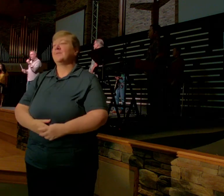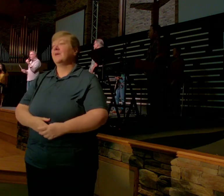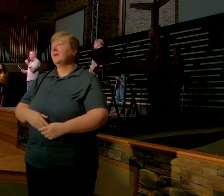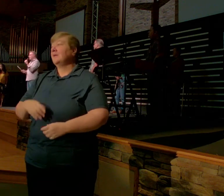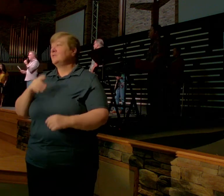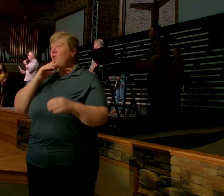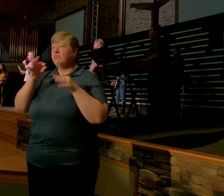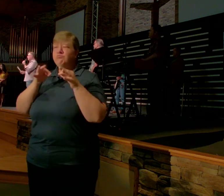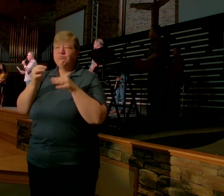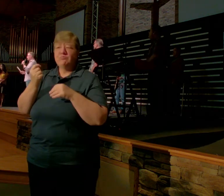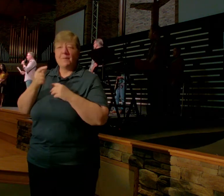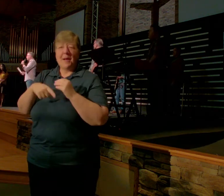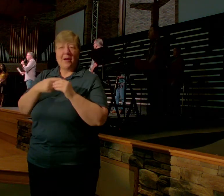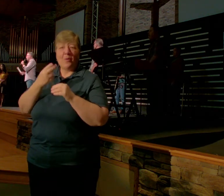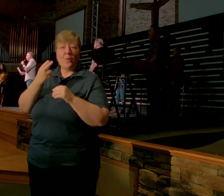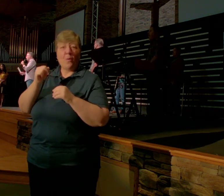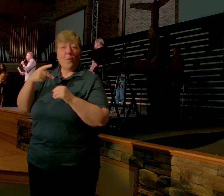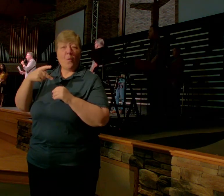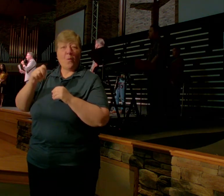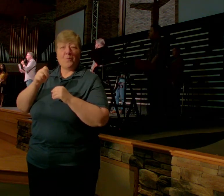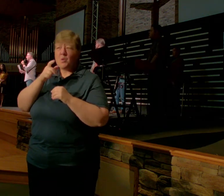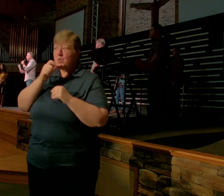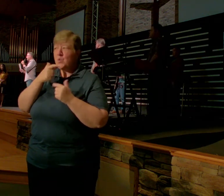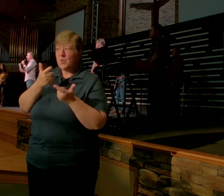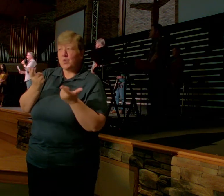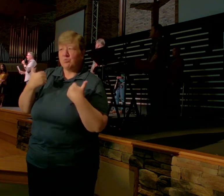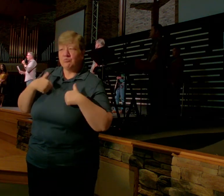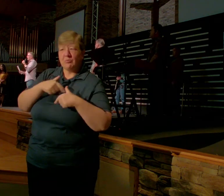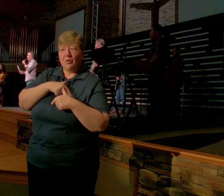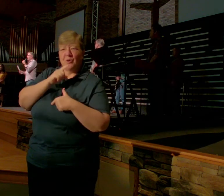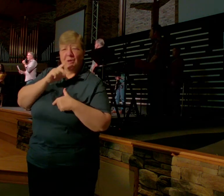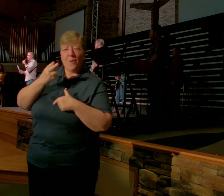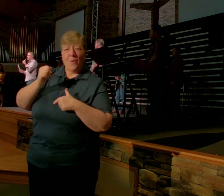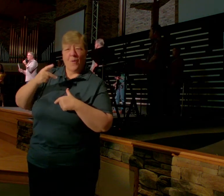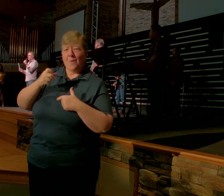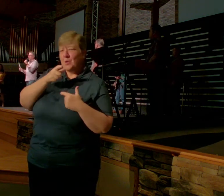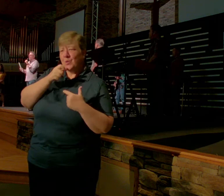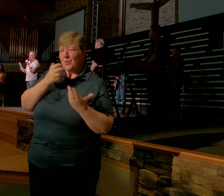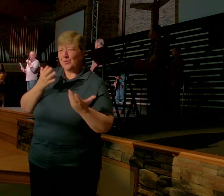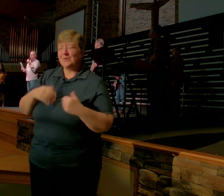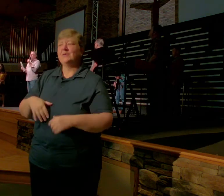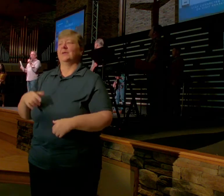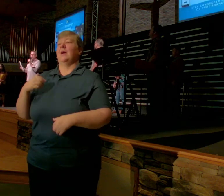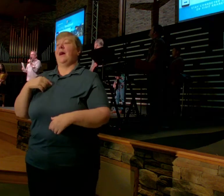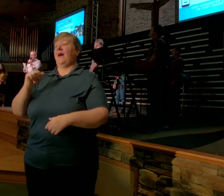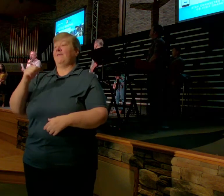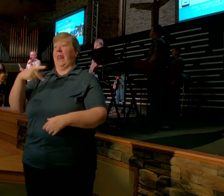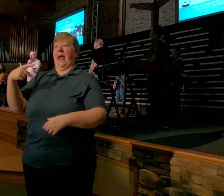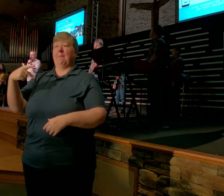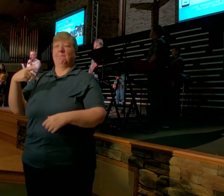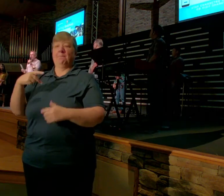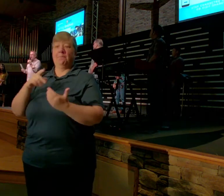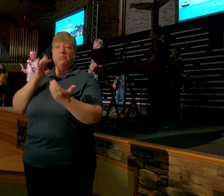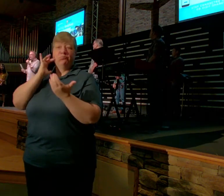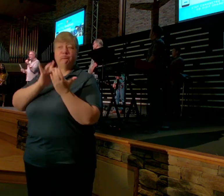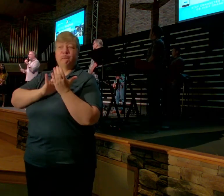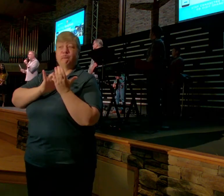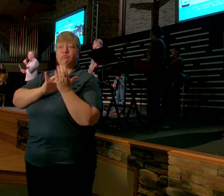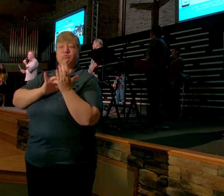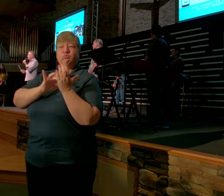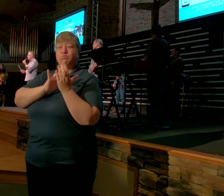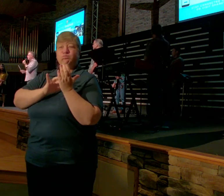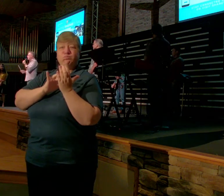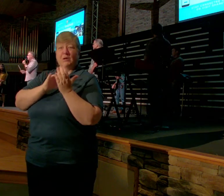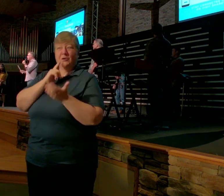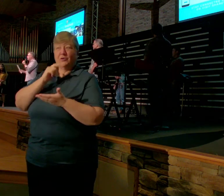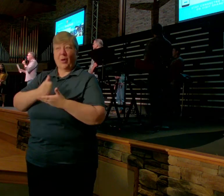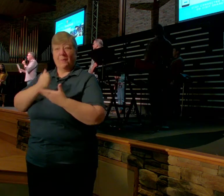are. If you don't know, we have got a great app to help you know what's going on here at Hope.